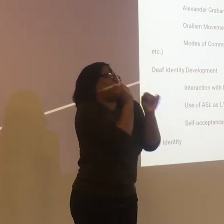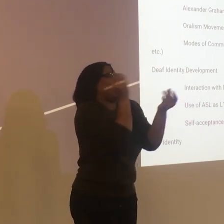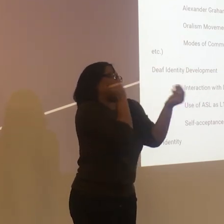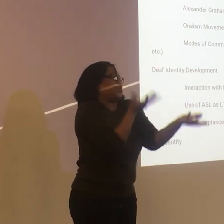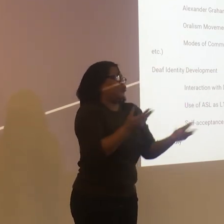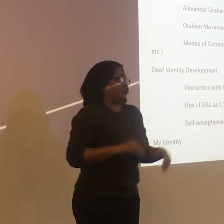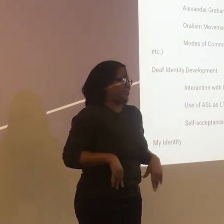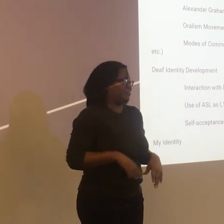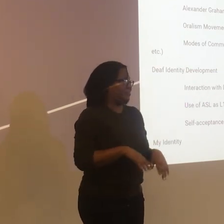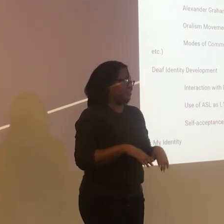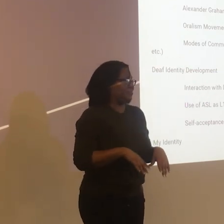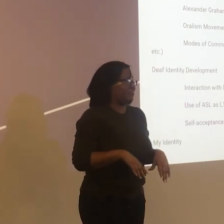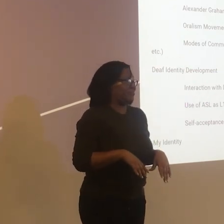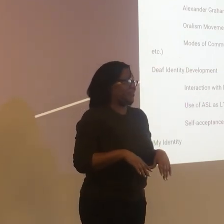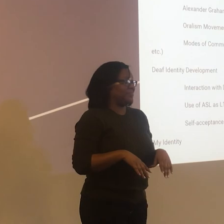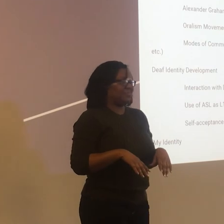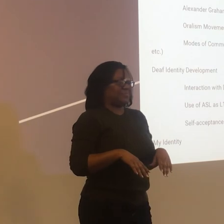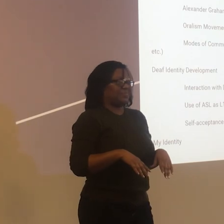That's usually how we get most of our information.